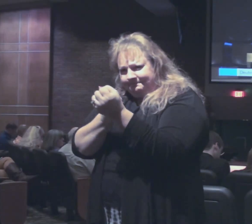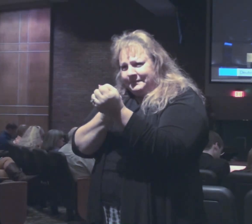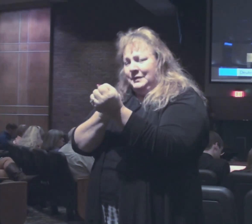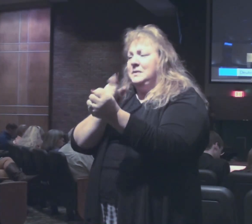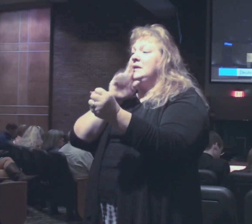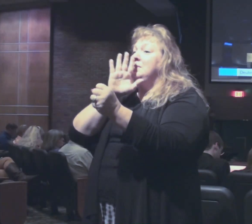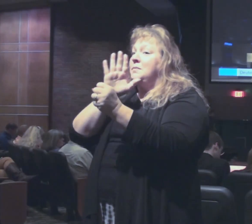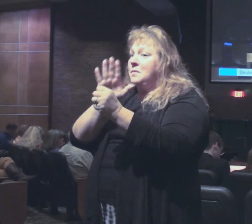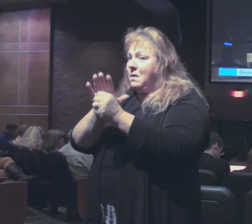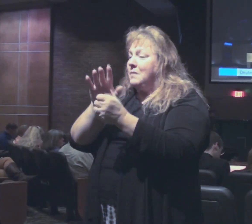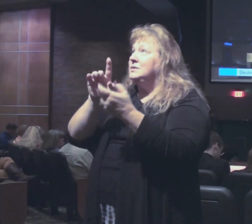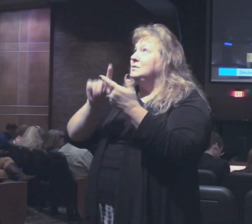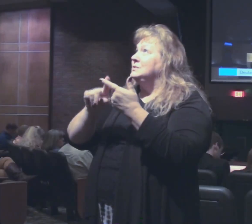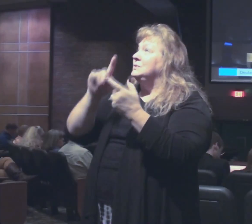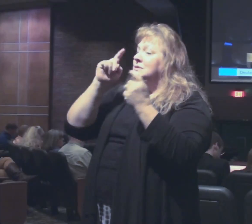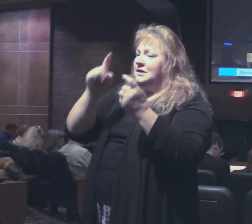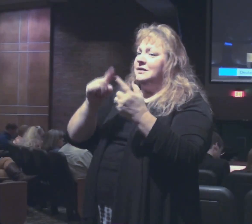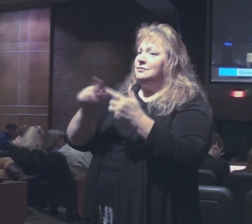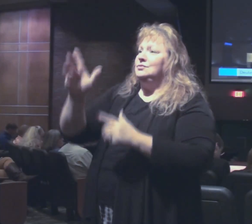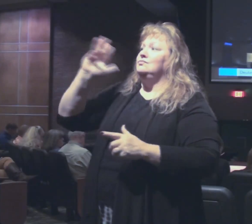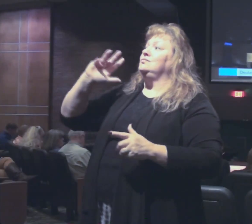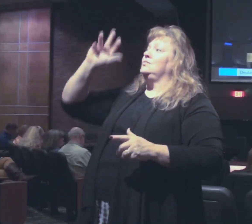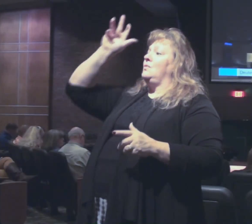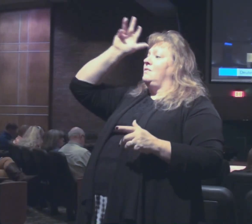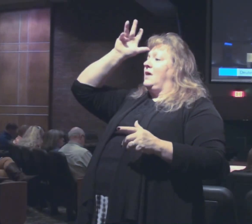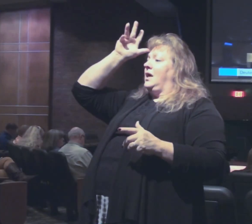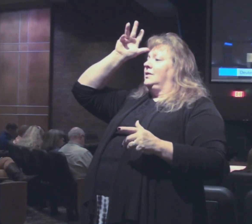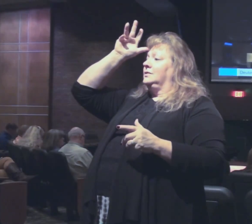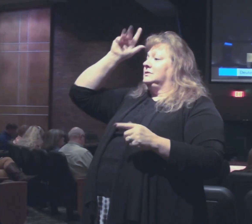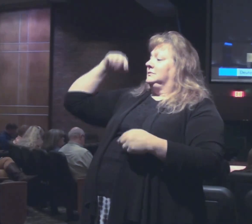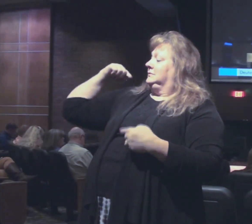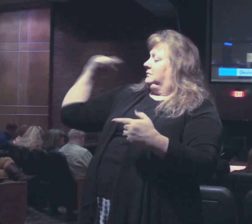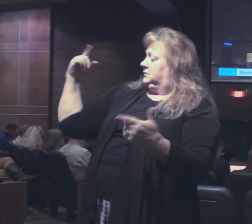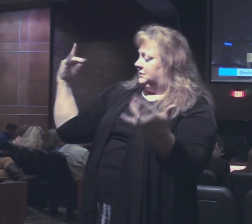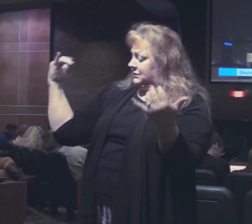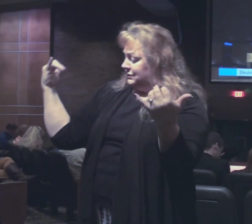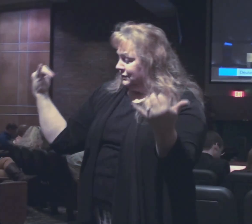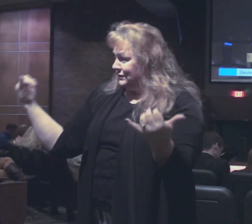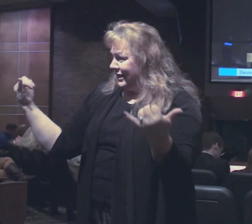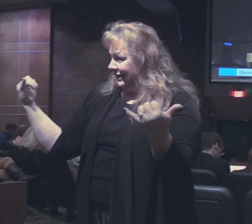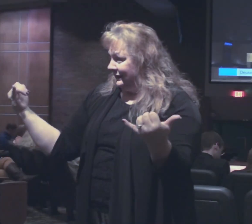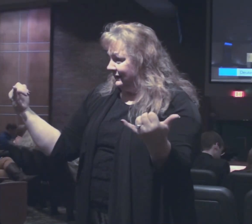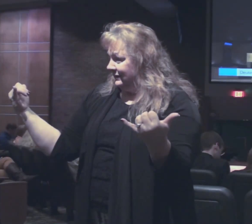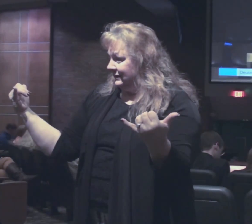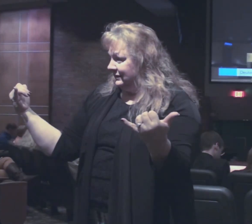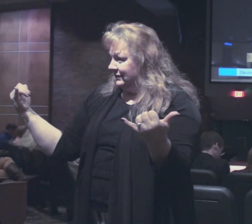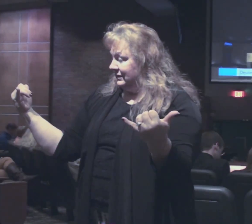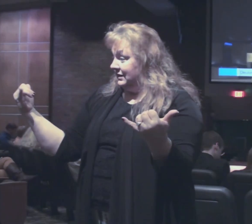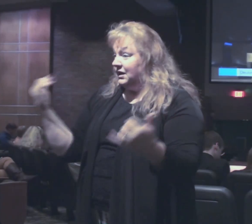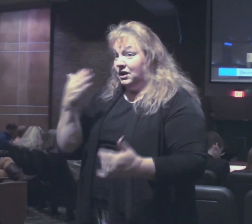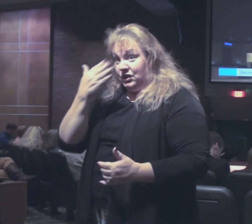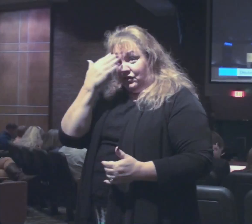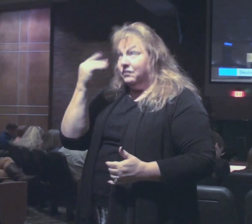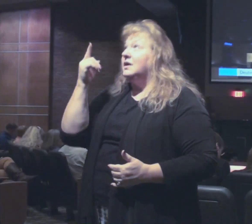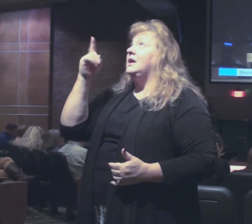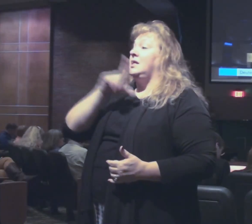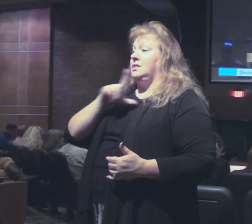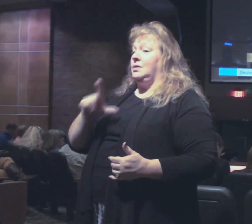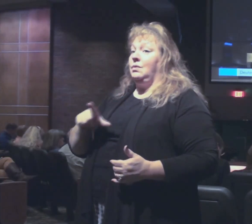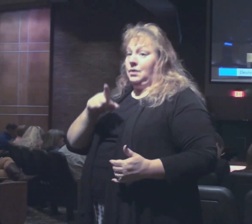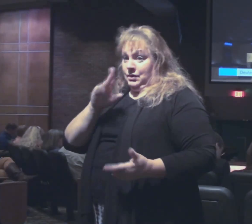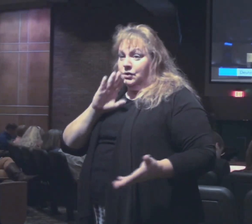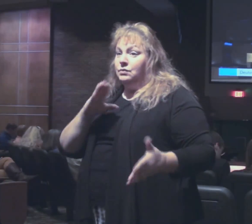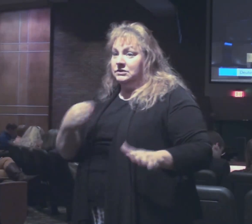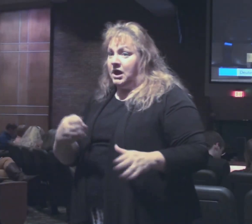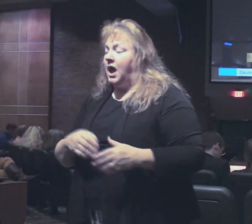he swore to the fathers as it is this day. And if you ever do forget the Lord, you'll perish.